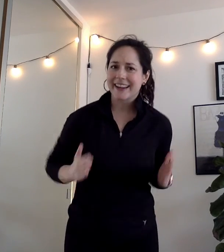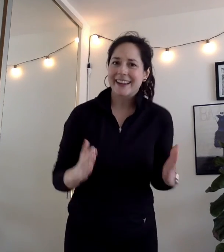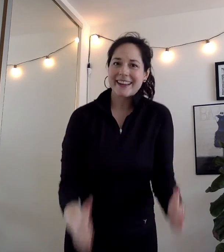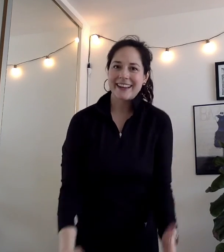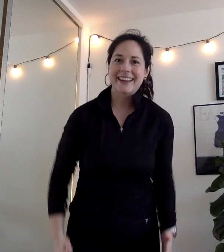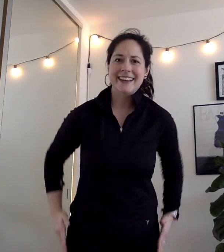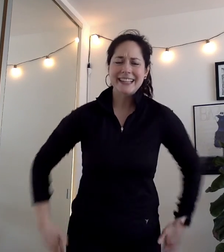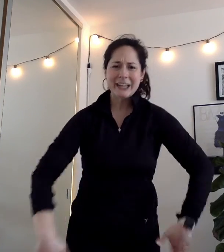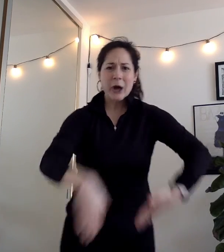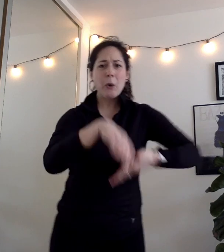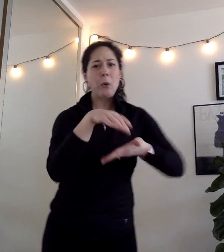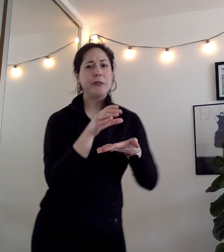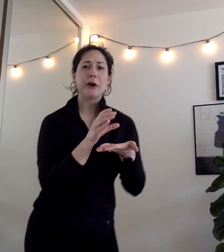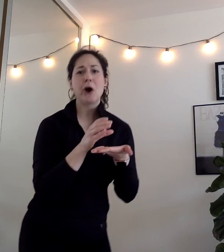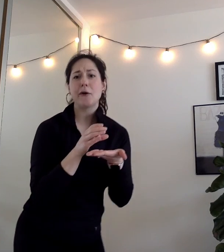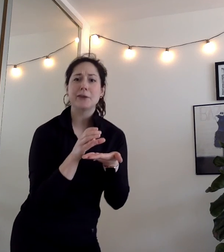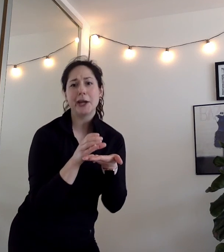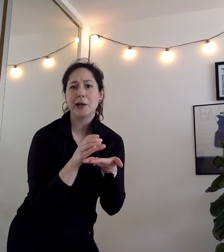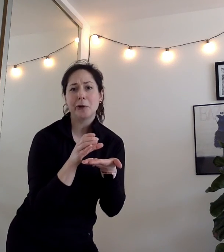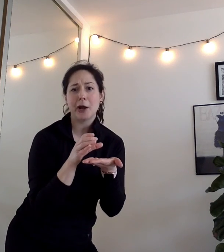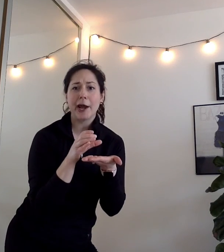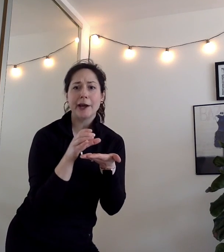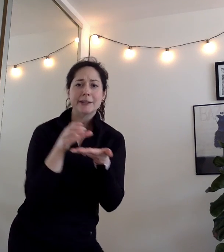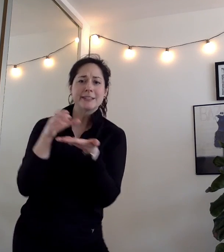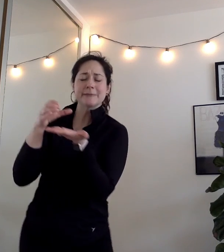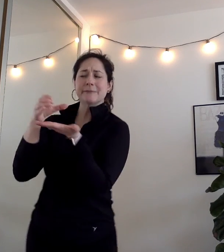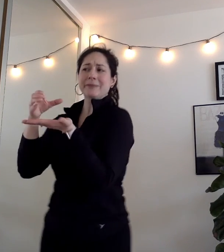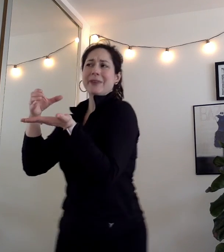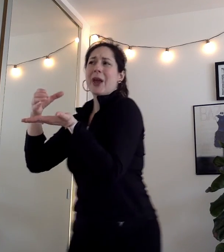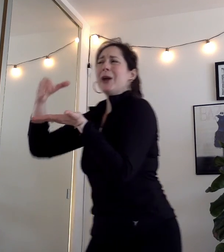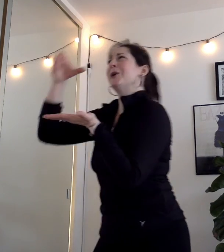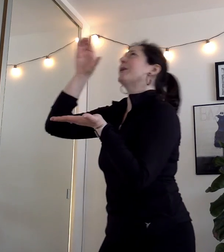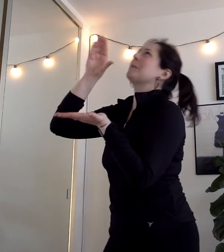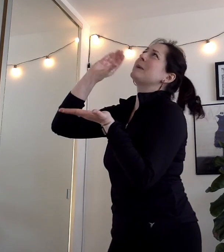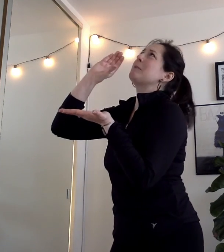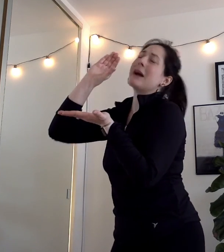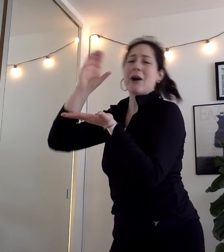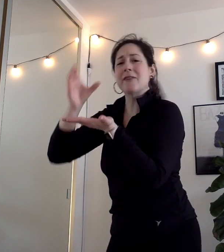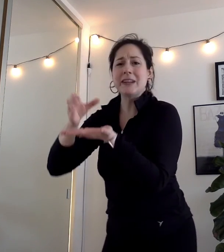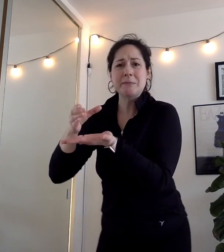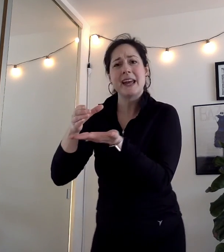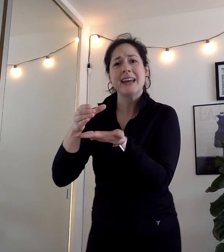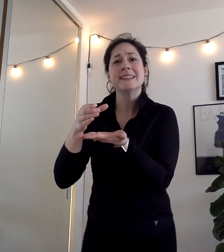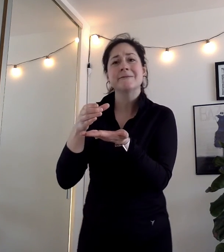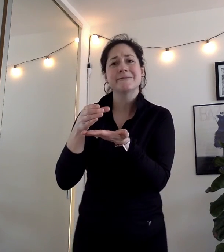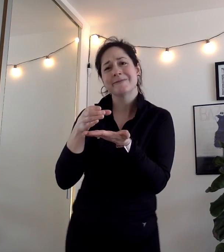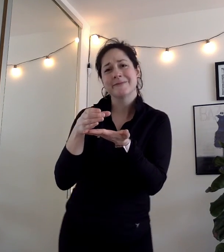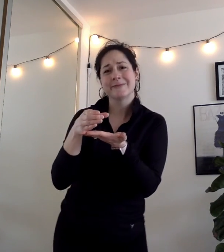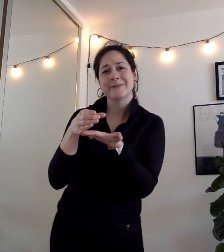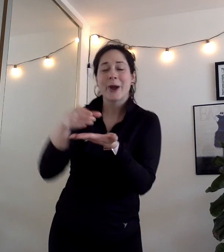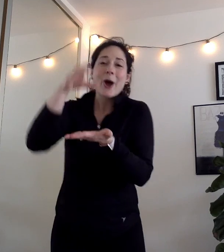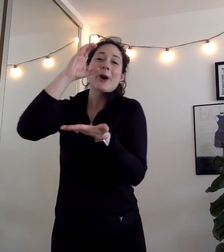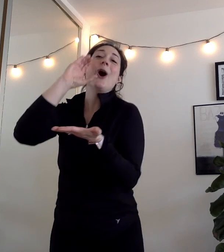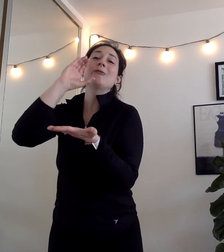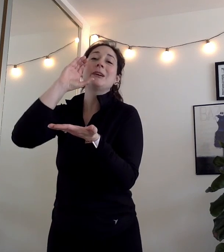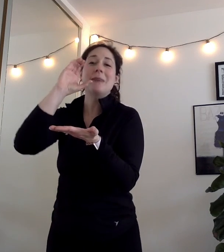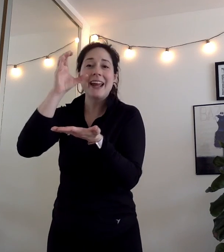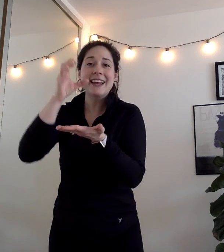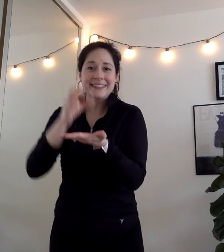with the coffee in your hands you can be my coffee man coffee man